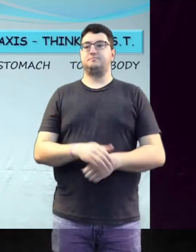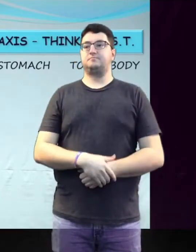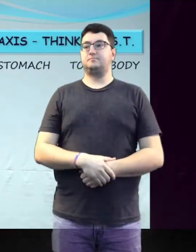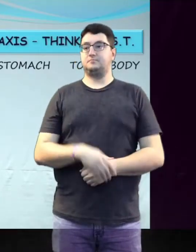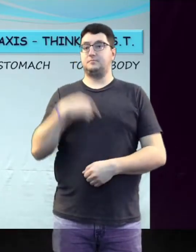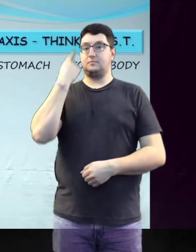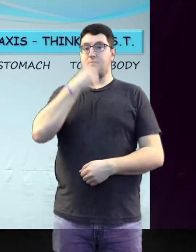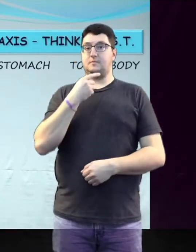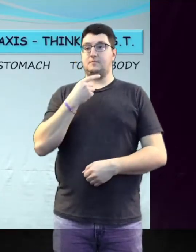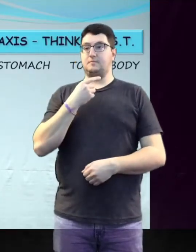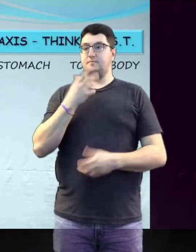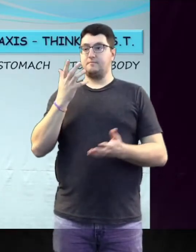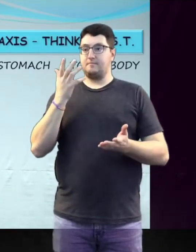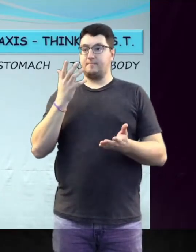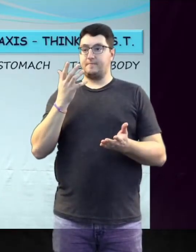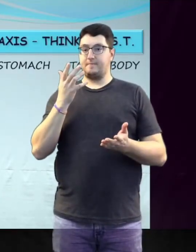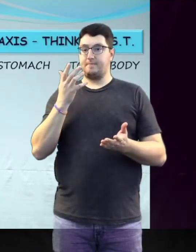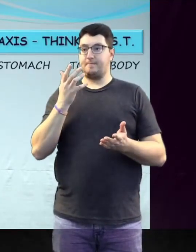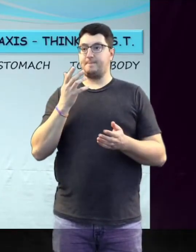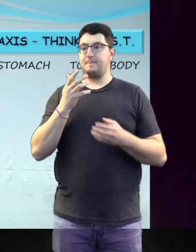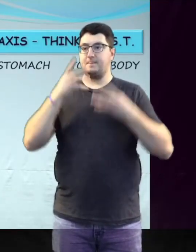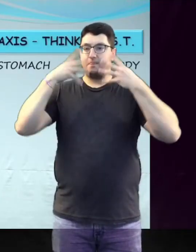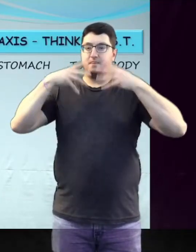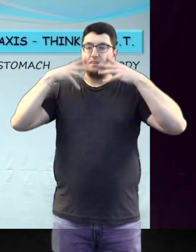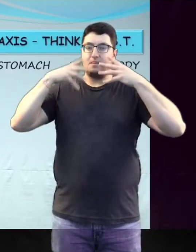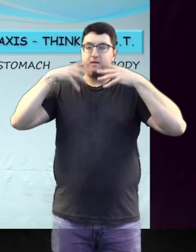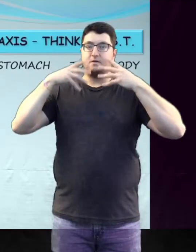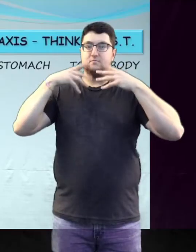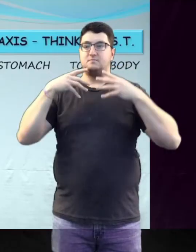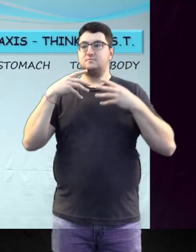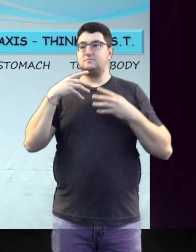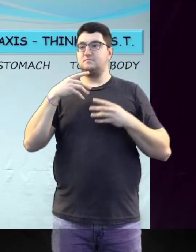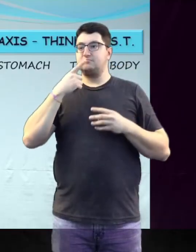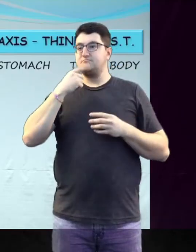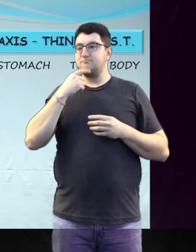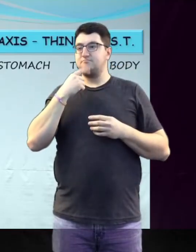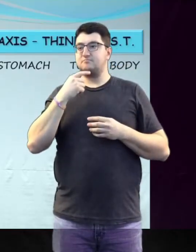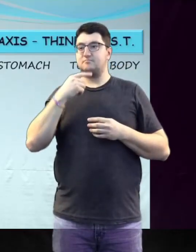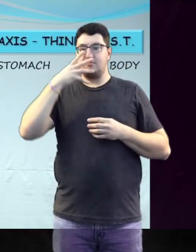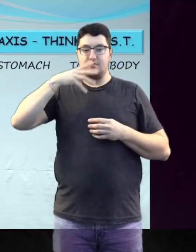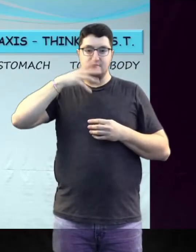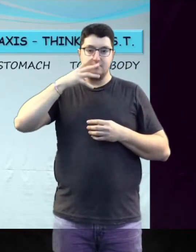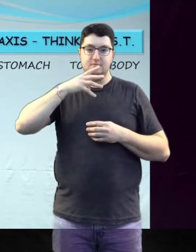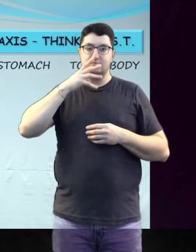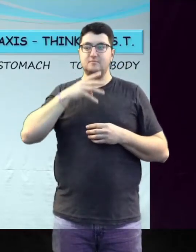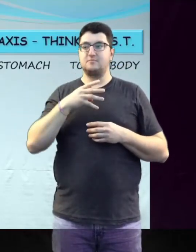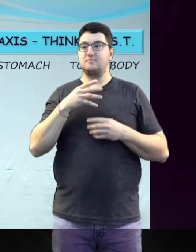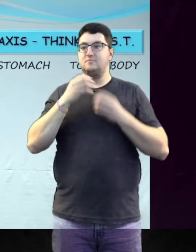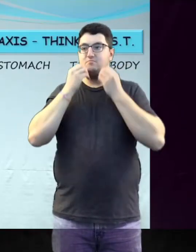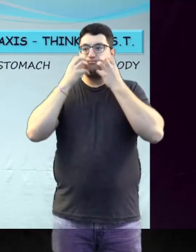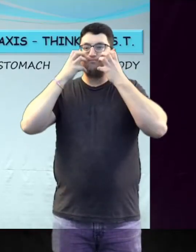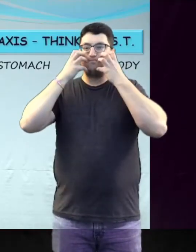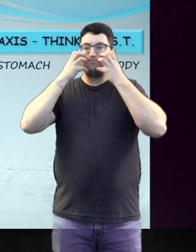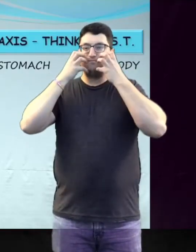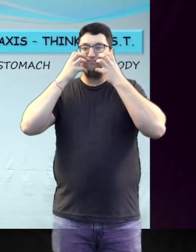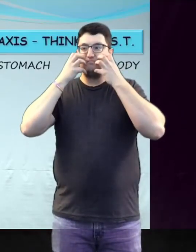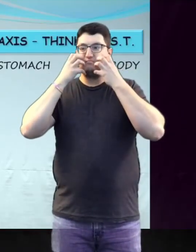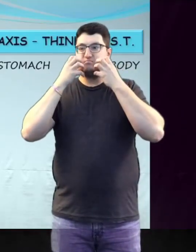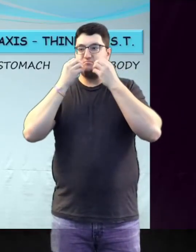Signs that may be seen in the face include red watering eyes, runny nose, redness or swelling